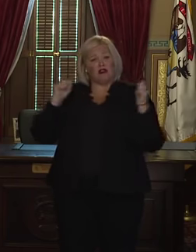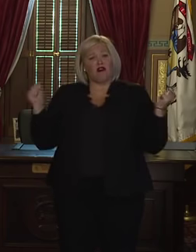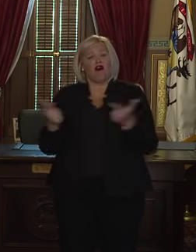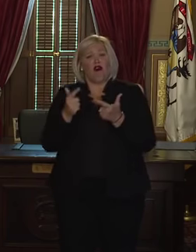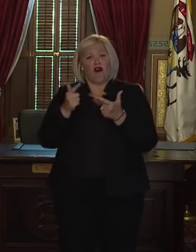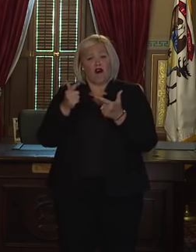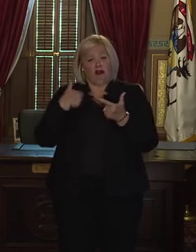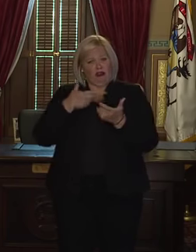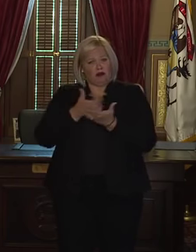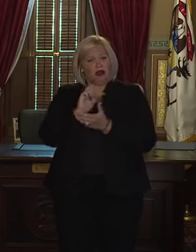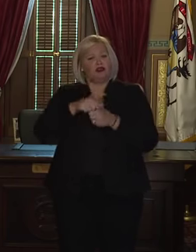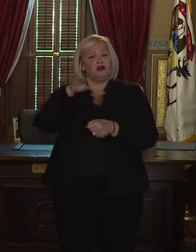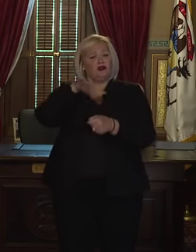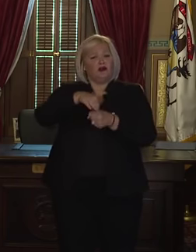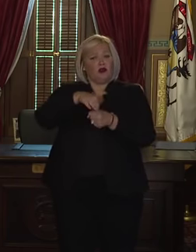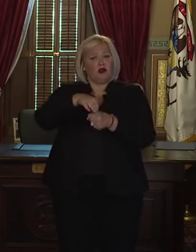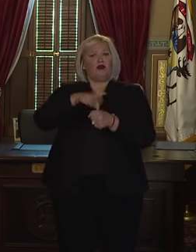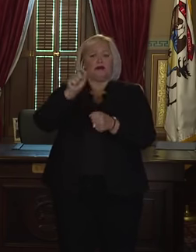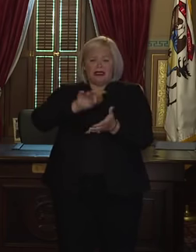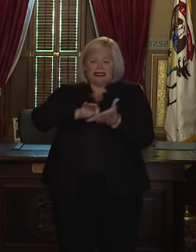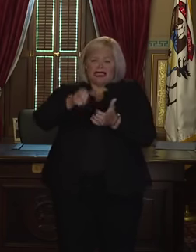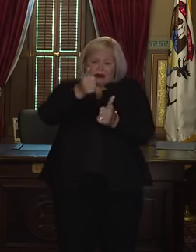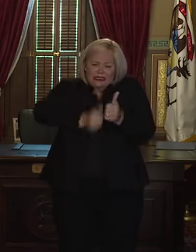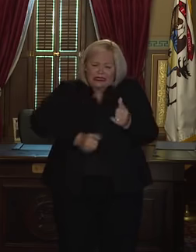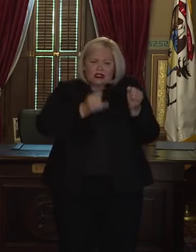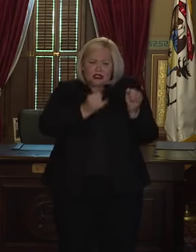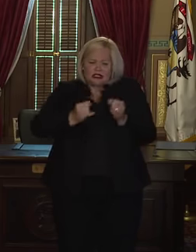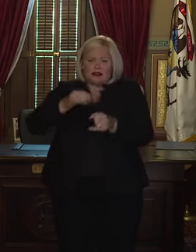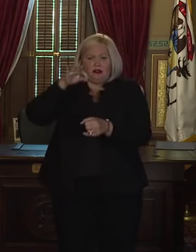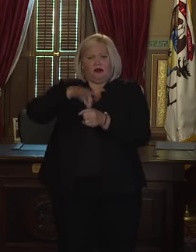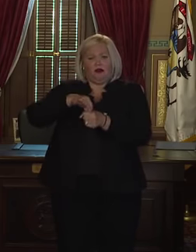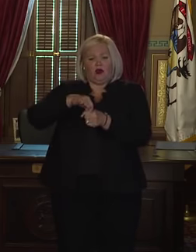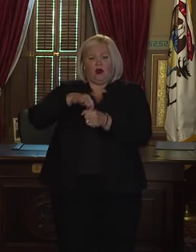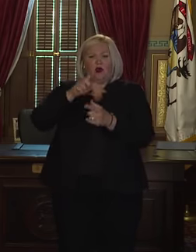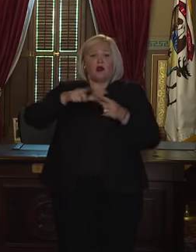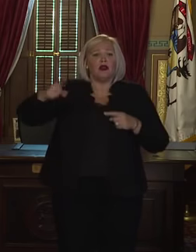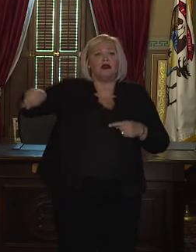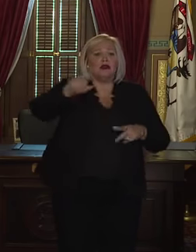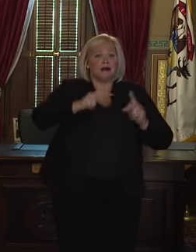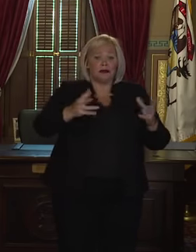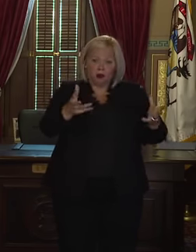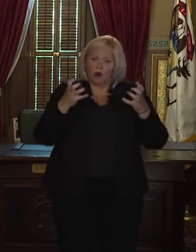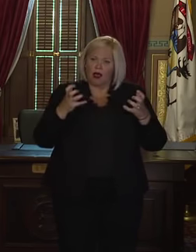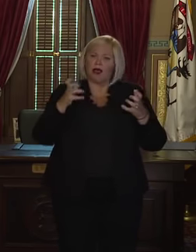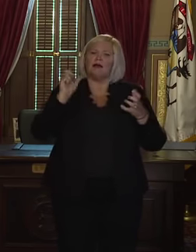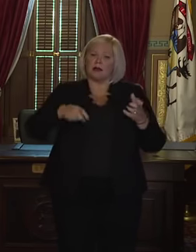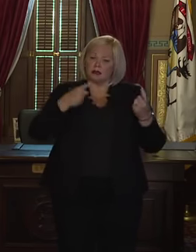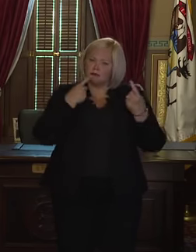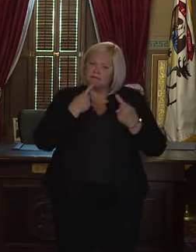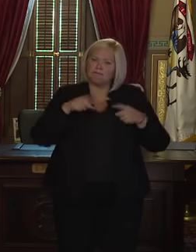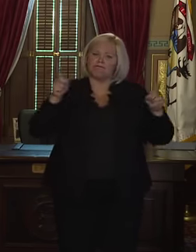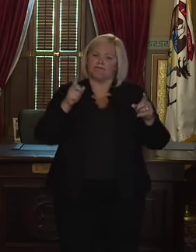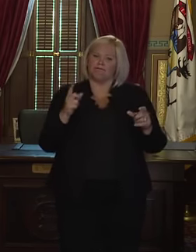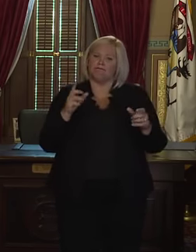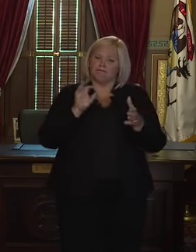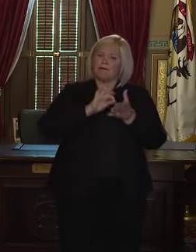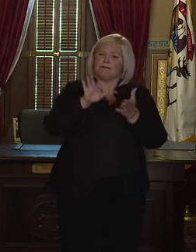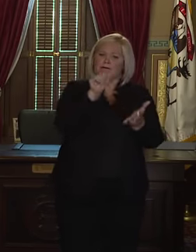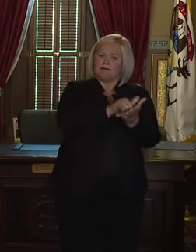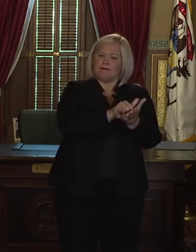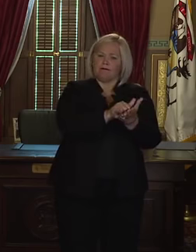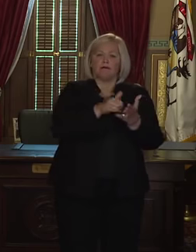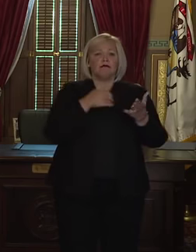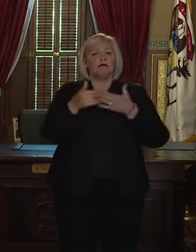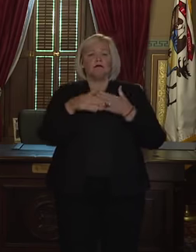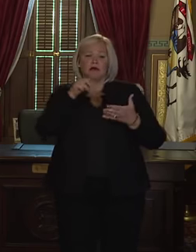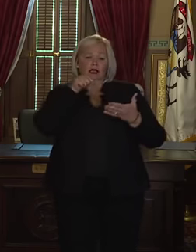to be counted. And the will of the people must prevail. So whether you mail in your absentee ballot, or you